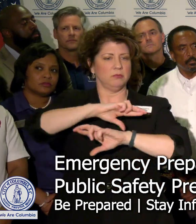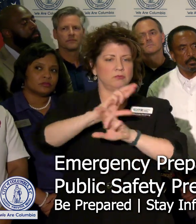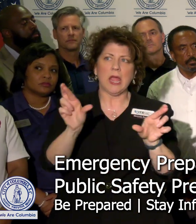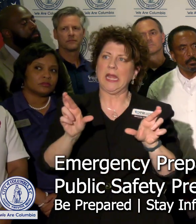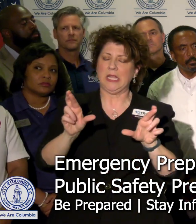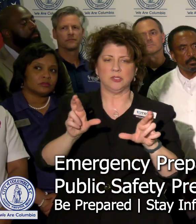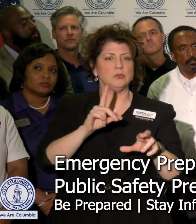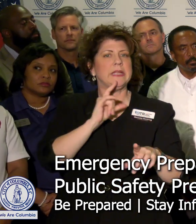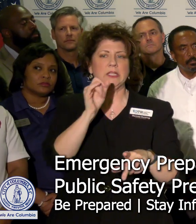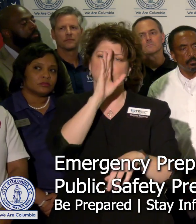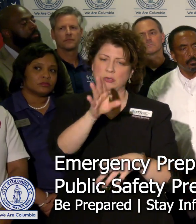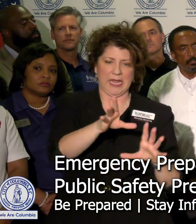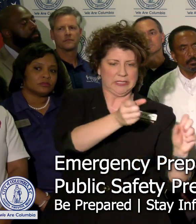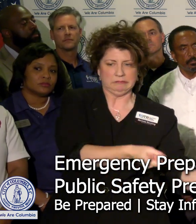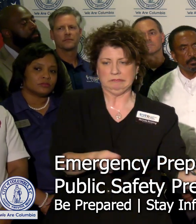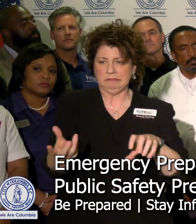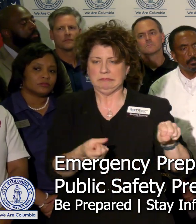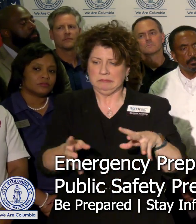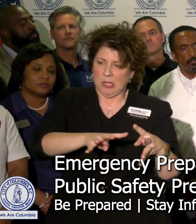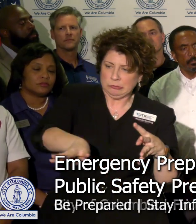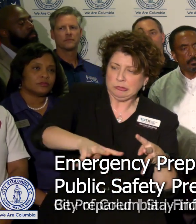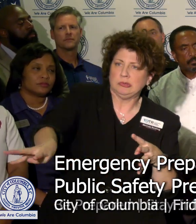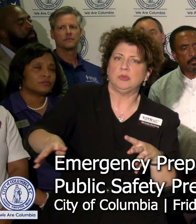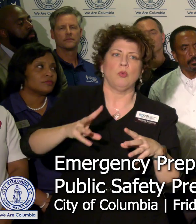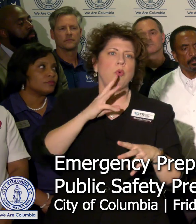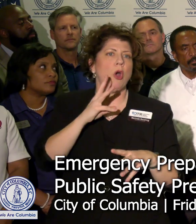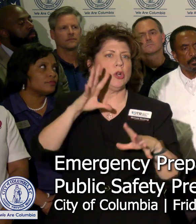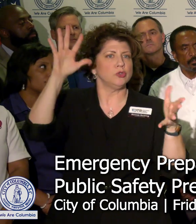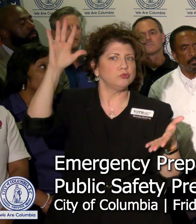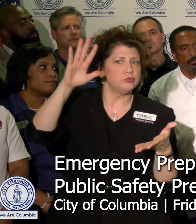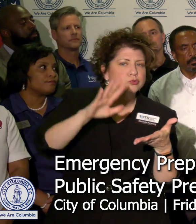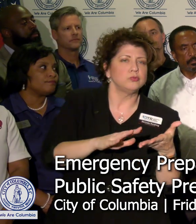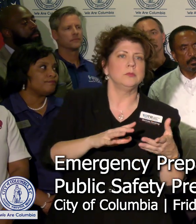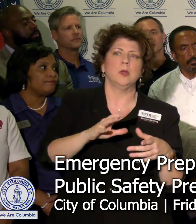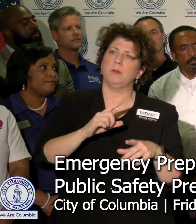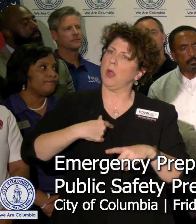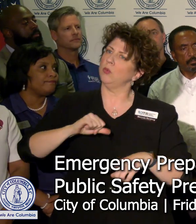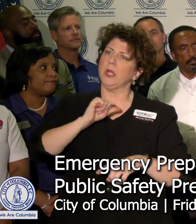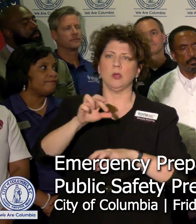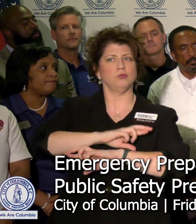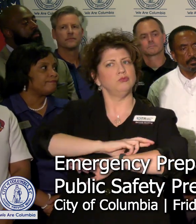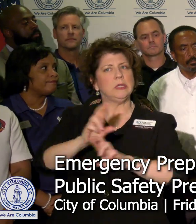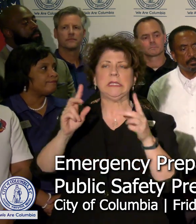directly from the river. So we are in a high state of readiness and preparedness.